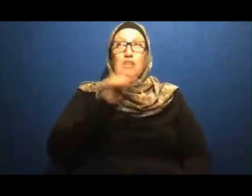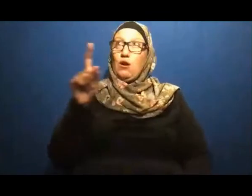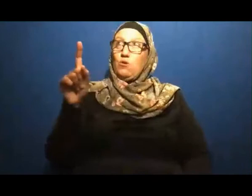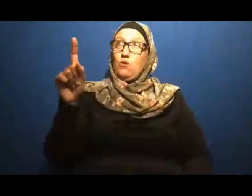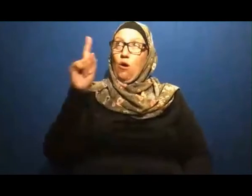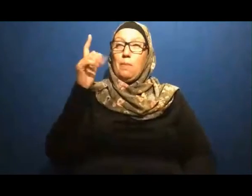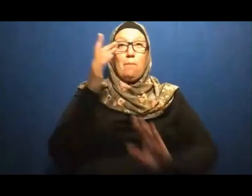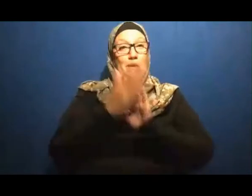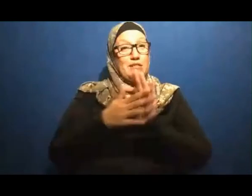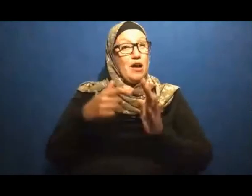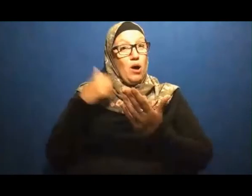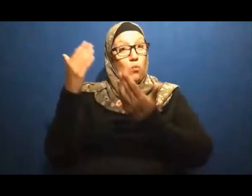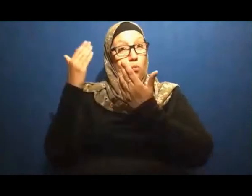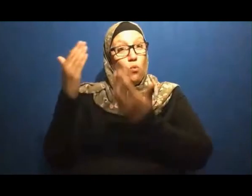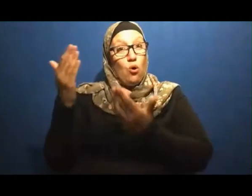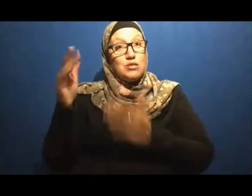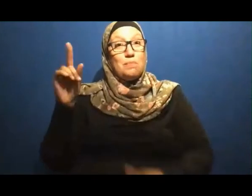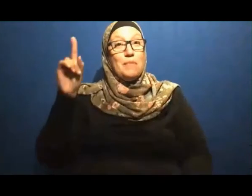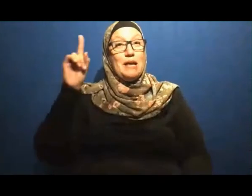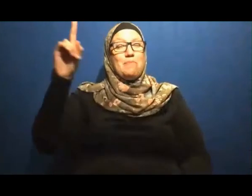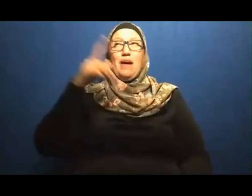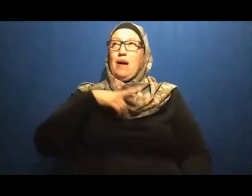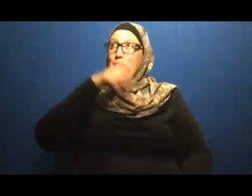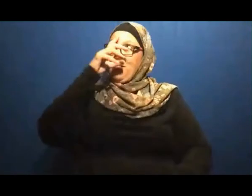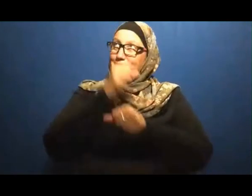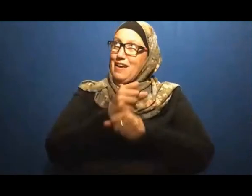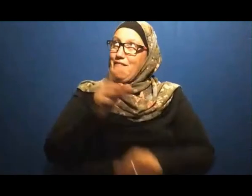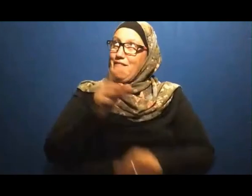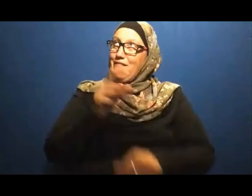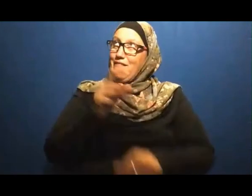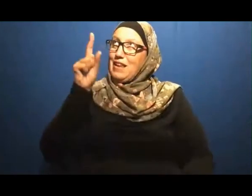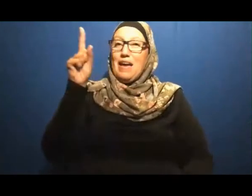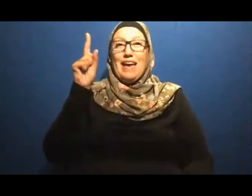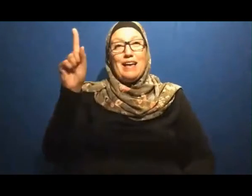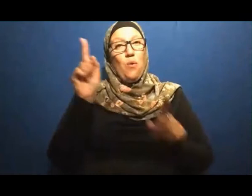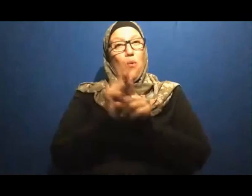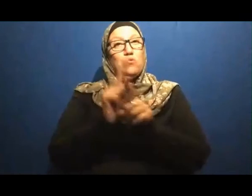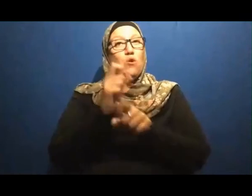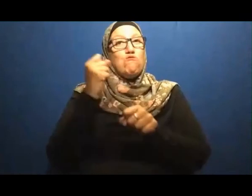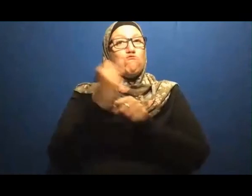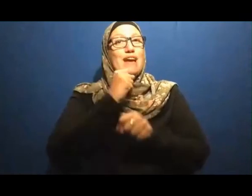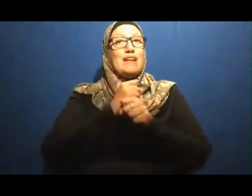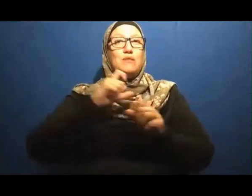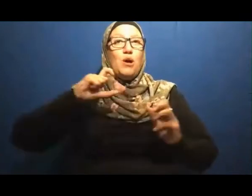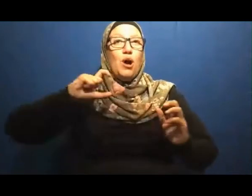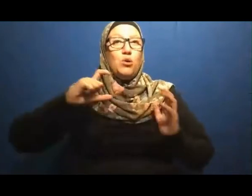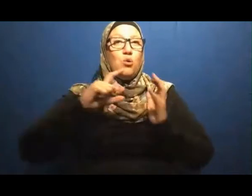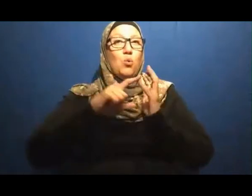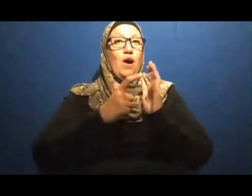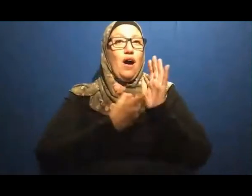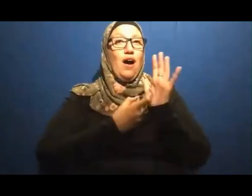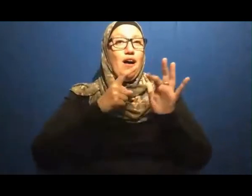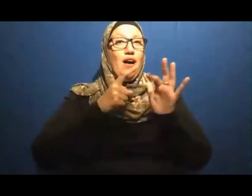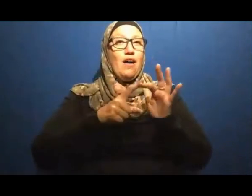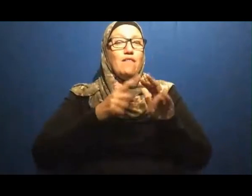I believe As the creator He has created Cures for every Ailment As I will Call the references